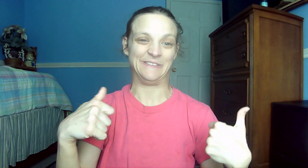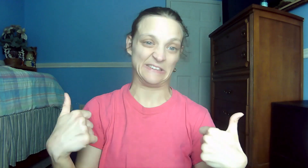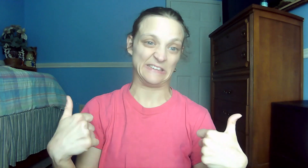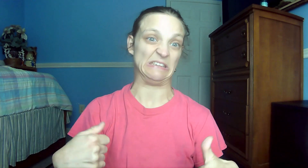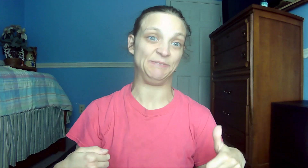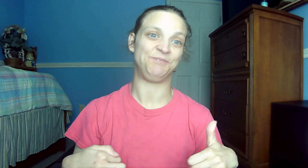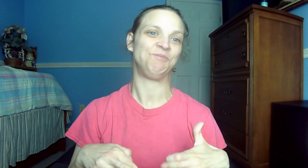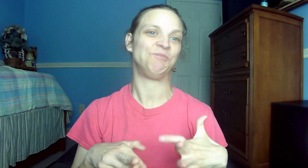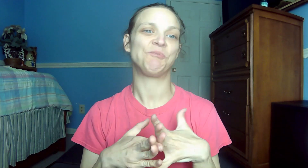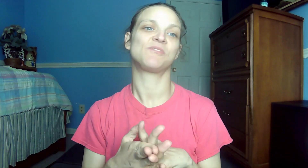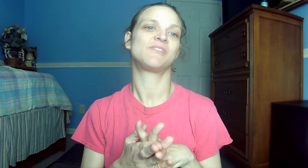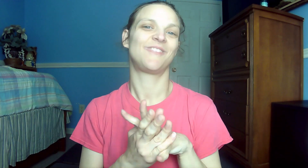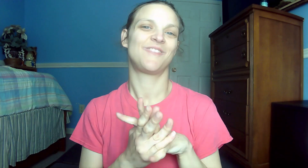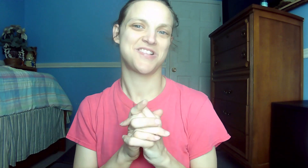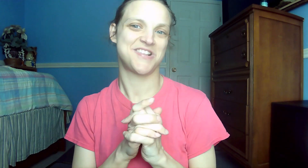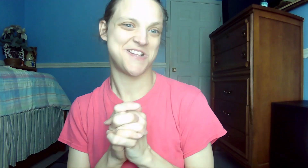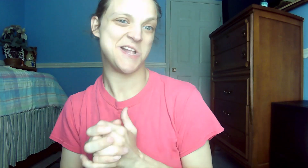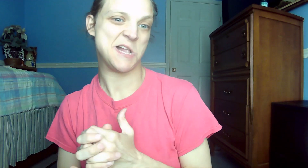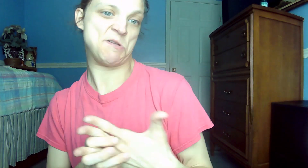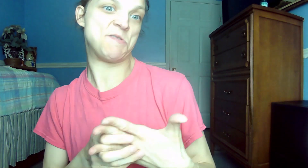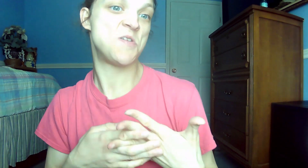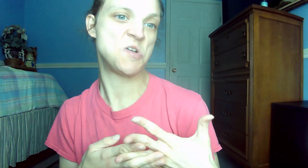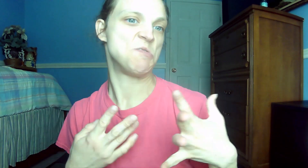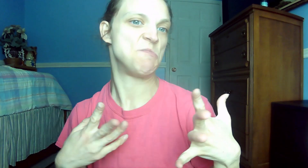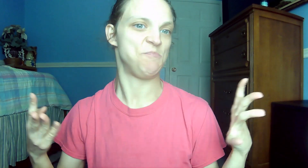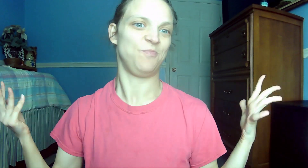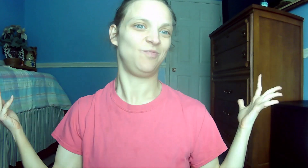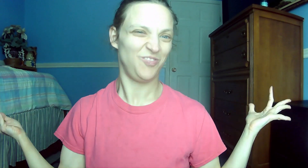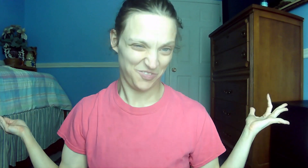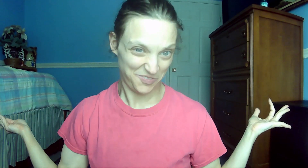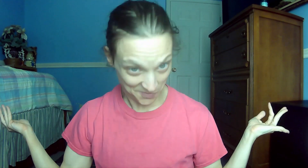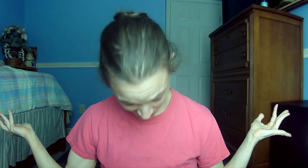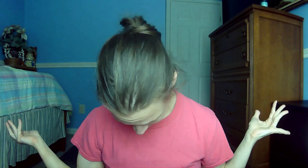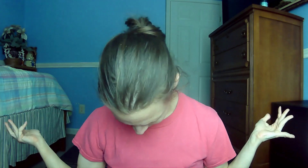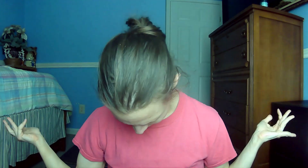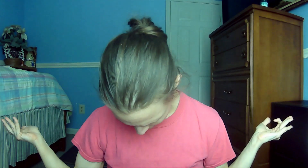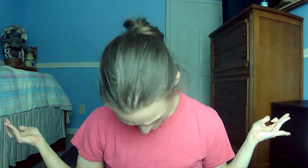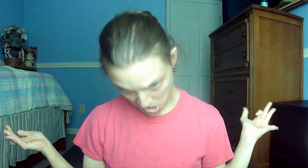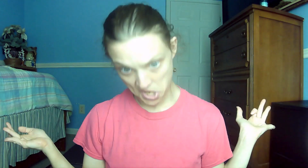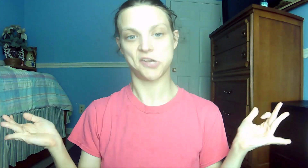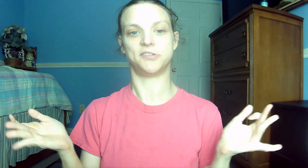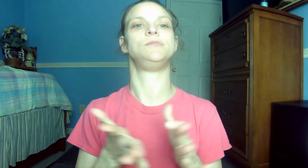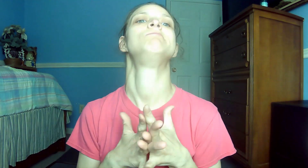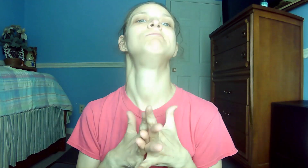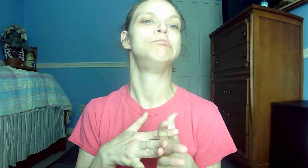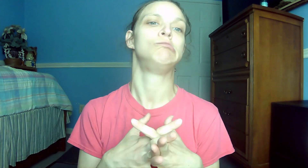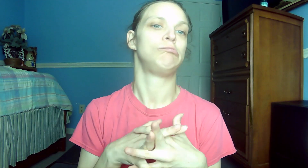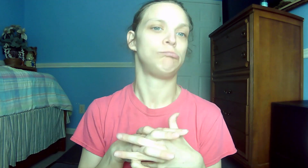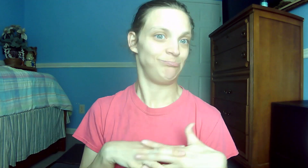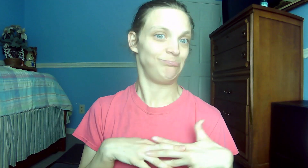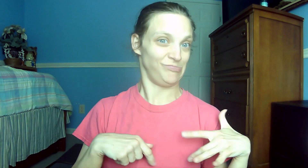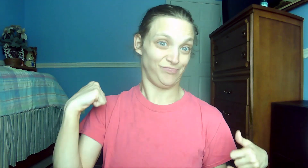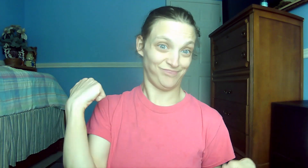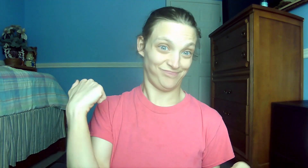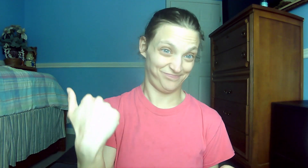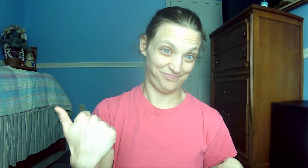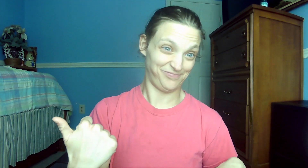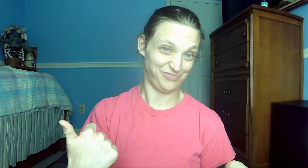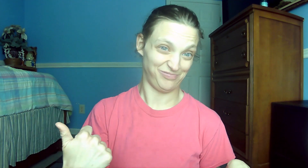2.15 Do your best to present yourself to God as one approved, a worker who does not need to be ashamed and who correctly